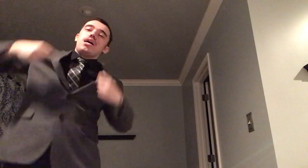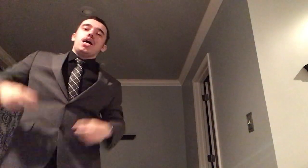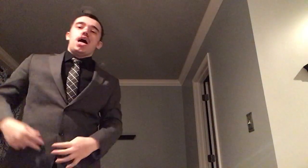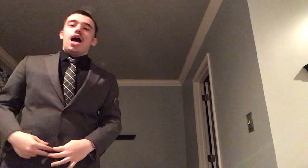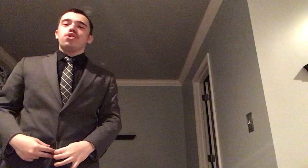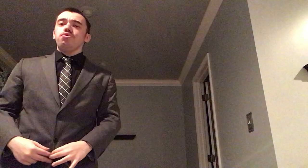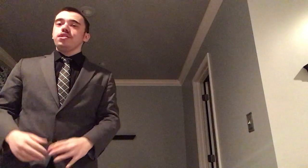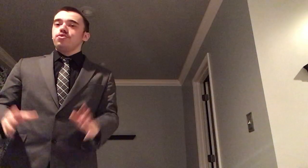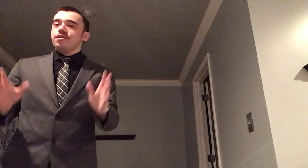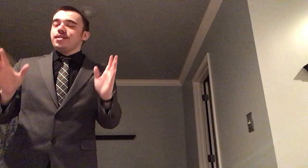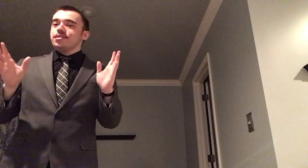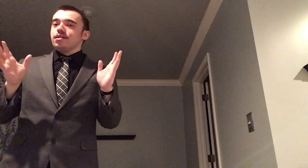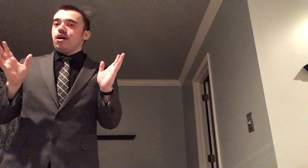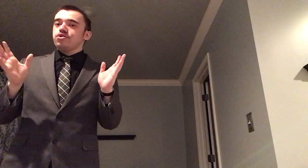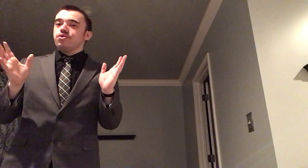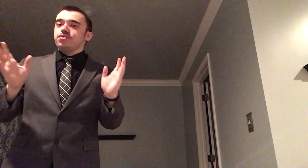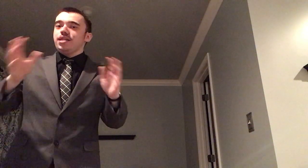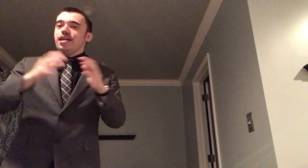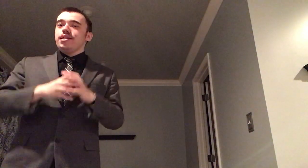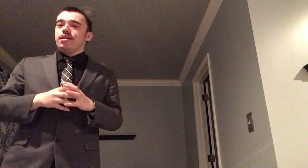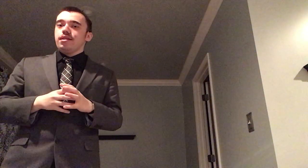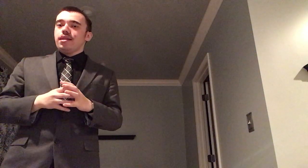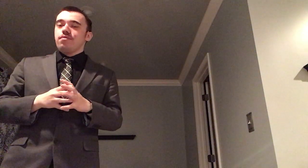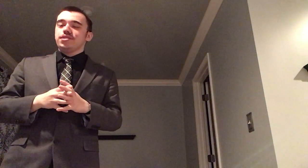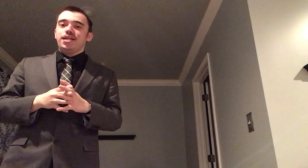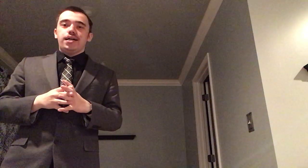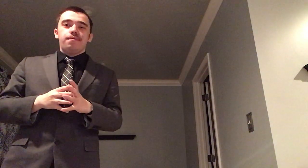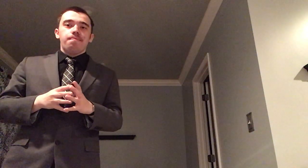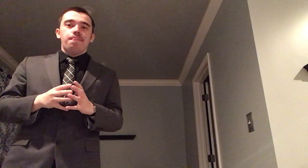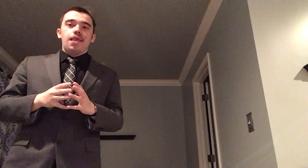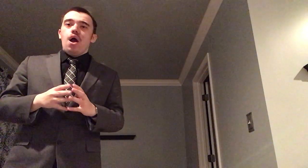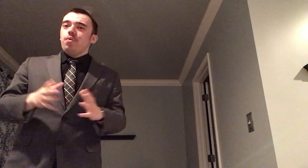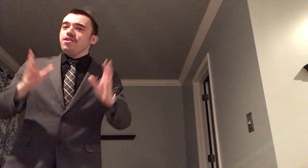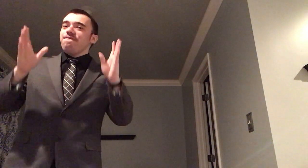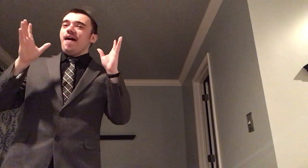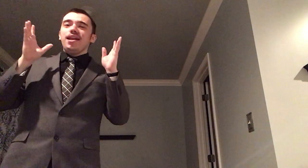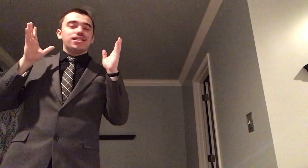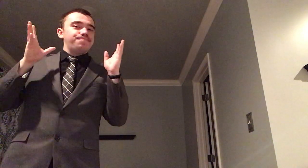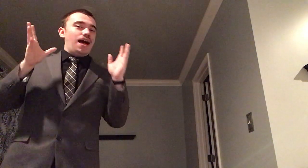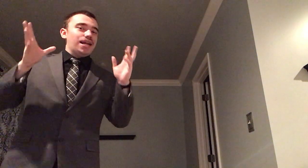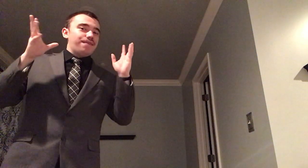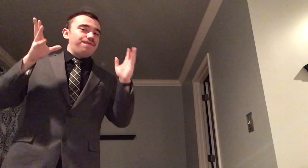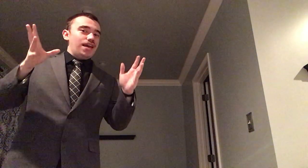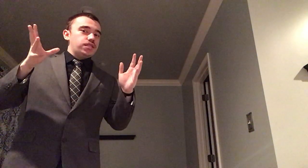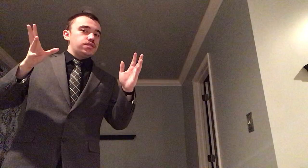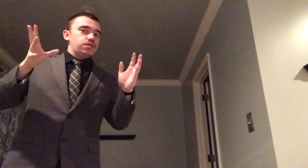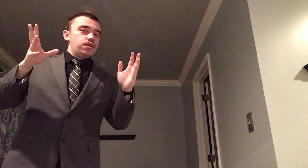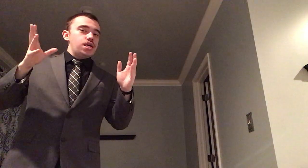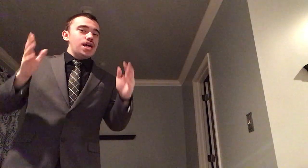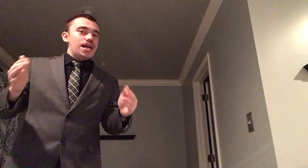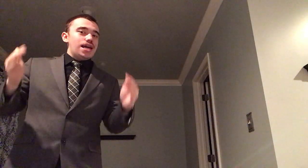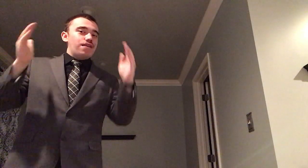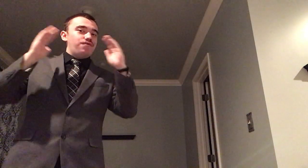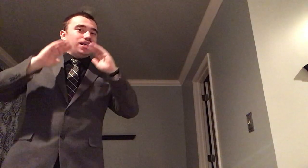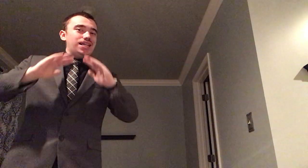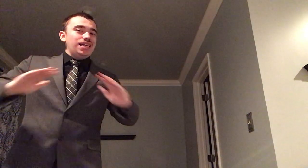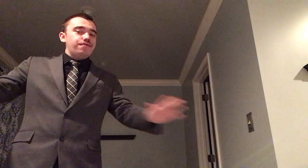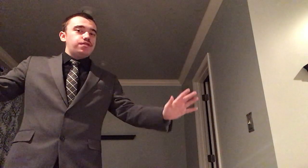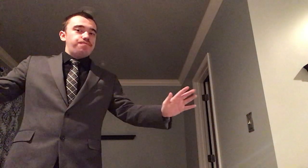according to a psychological study that was done when you find that smiling face it relieves the